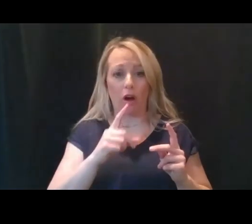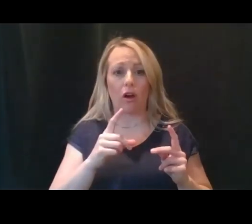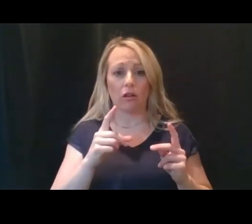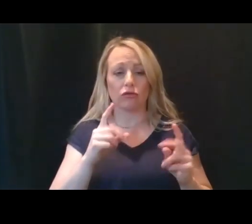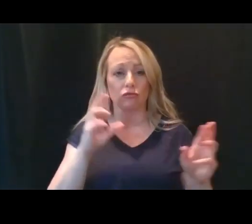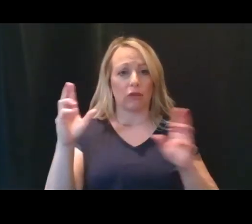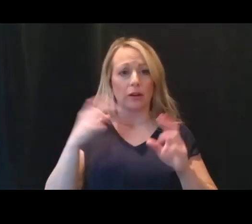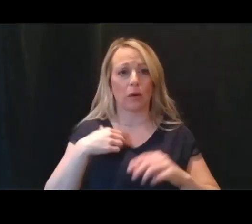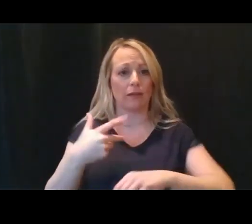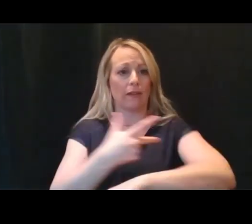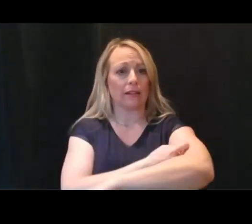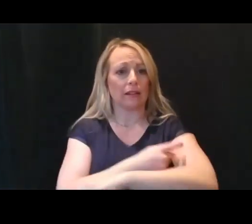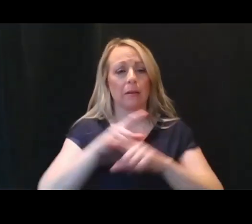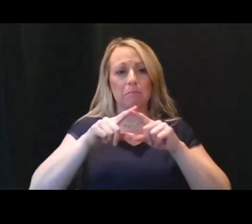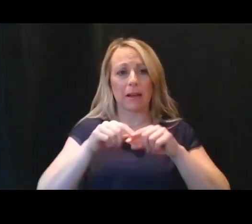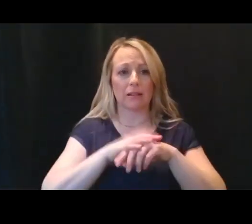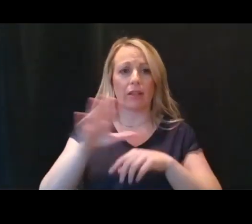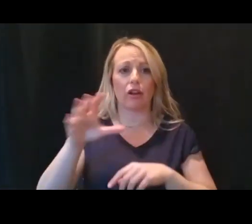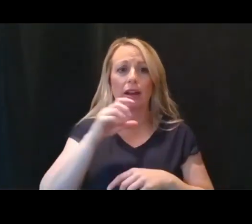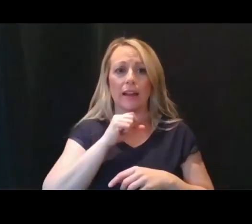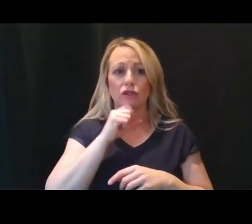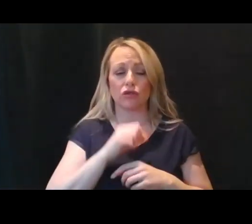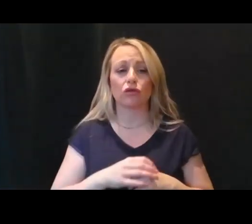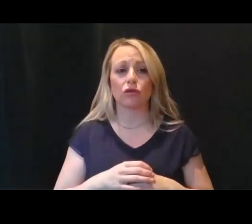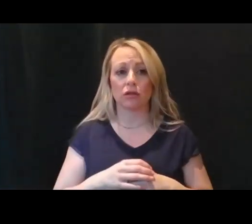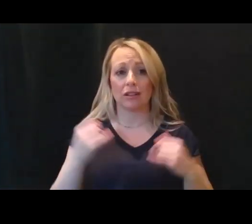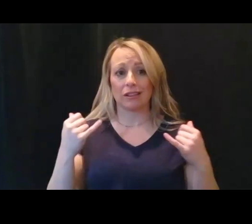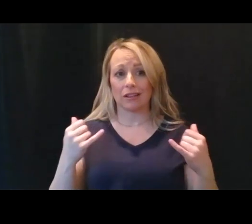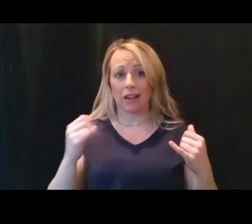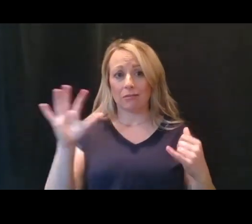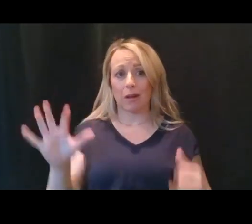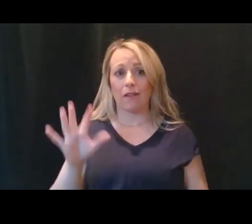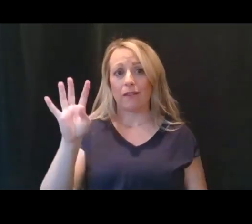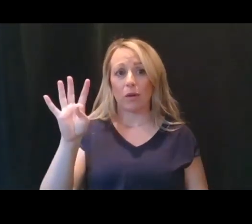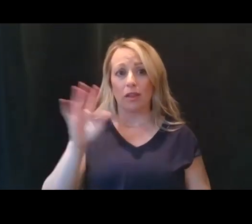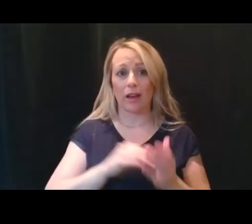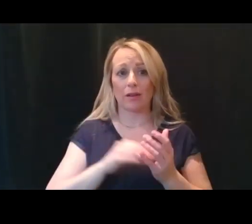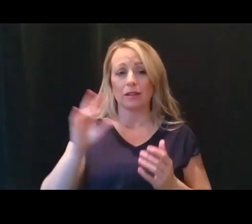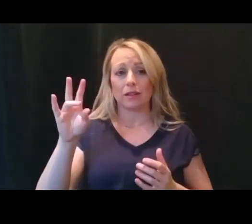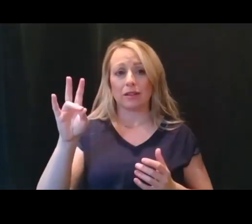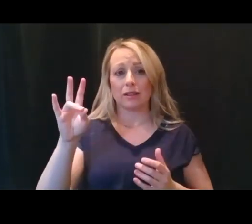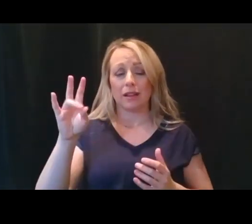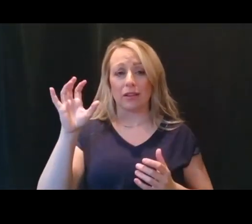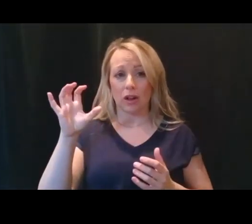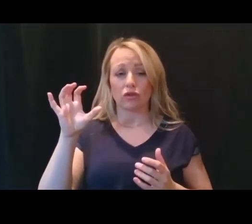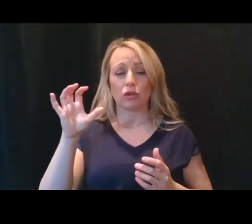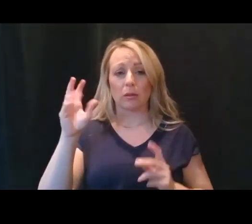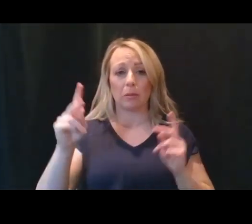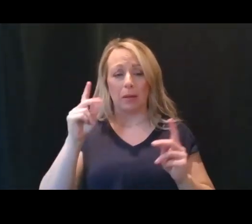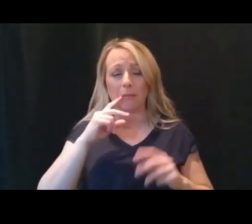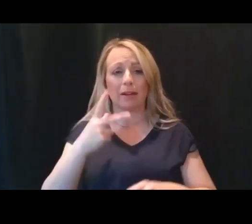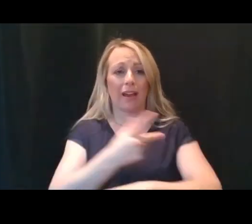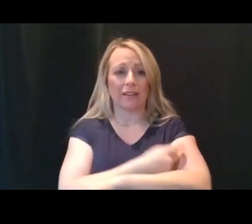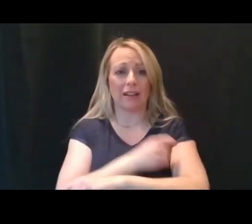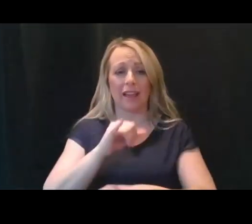based on their age. To date, about 4,700 of them have been fully vaccinated. That's about